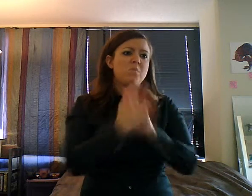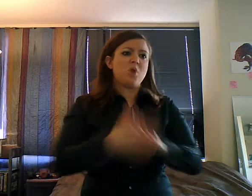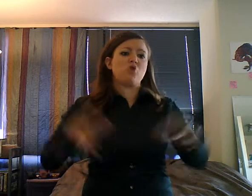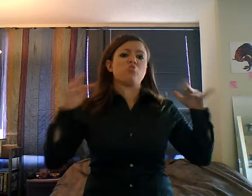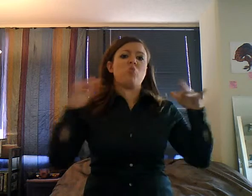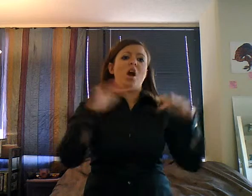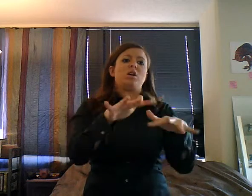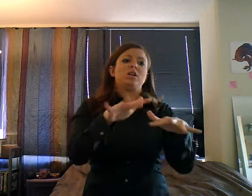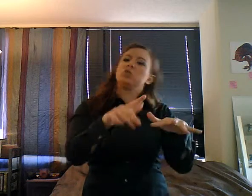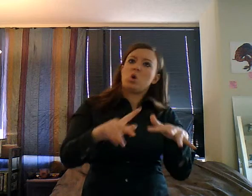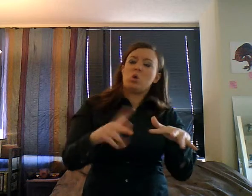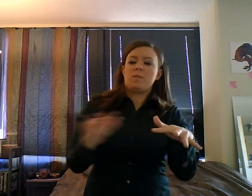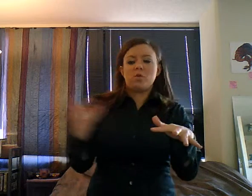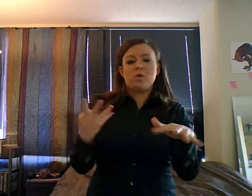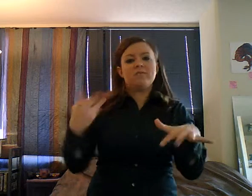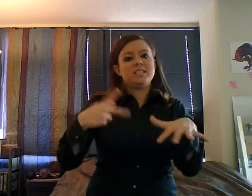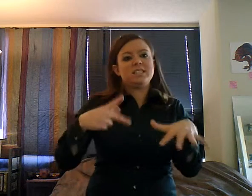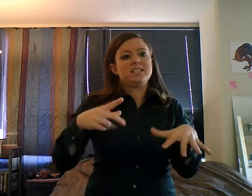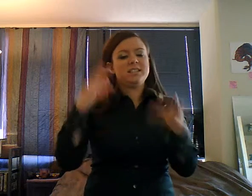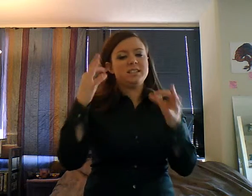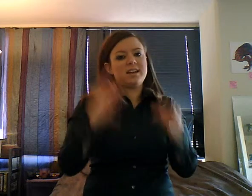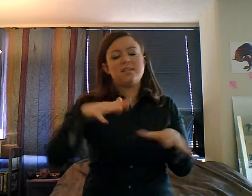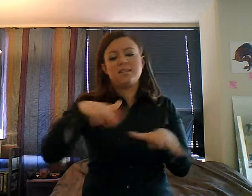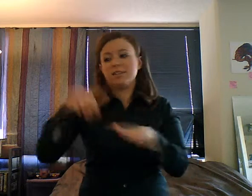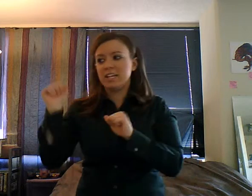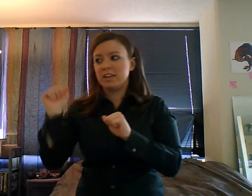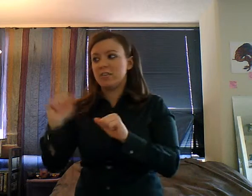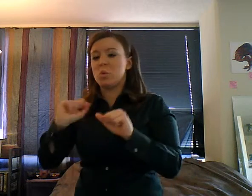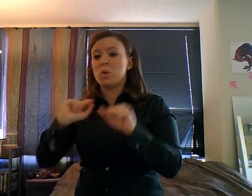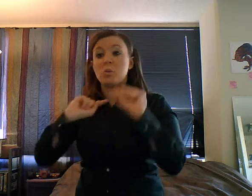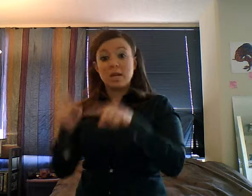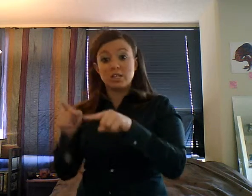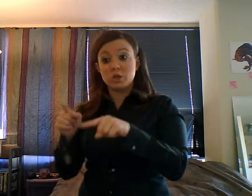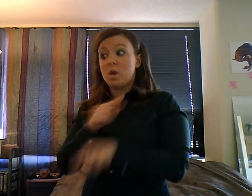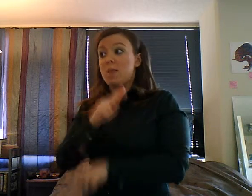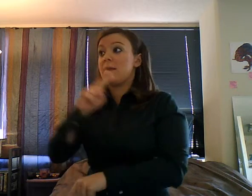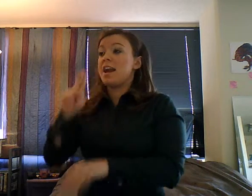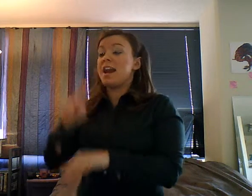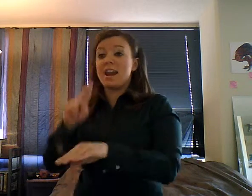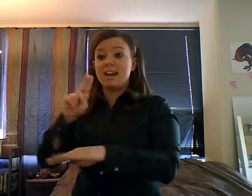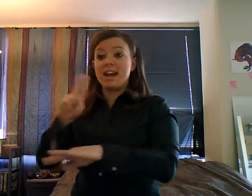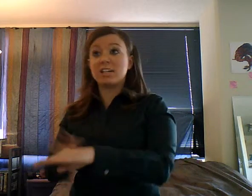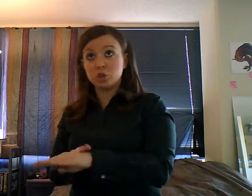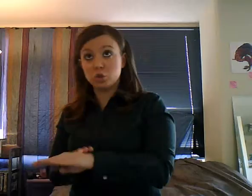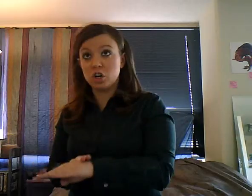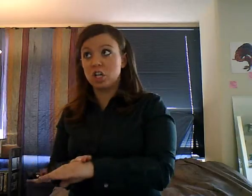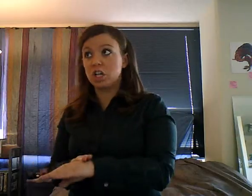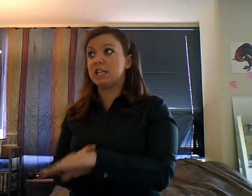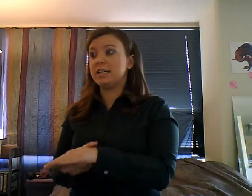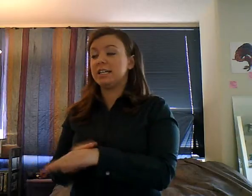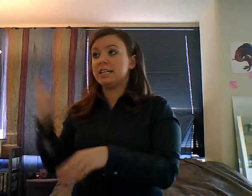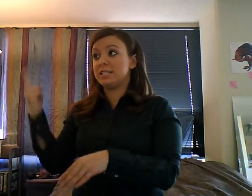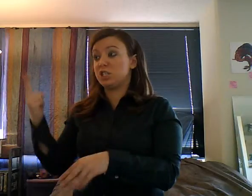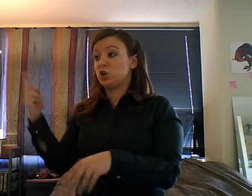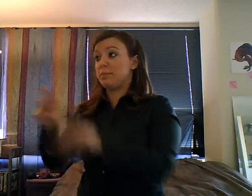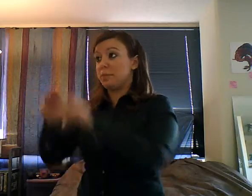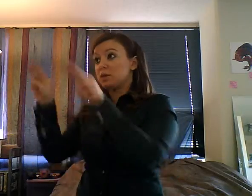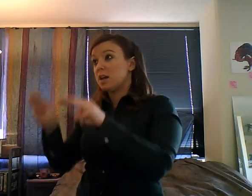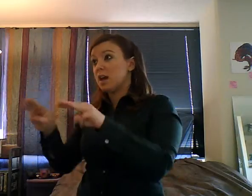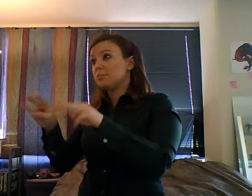yeah, the Natural History Museum, I believe, with the dinosaurs and all that kind of stuff. Just made a quick run